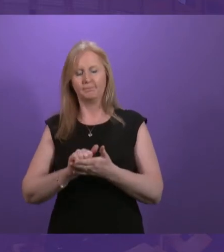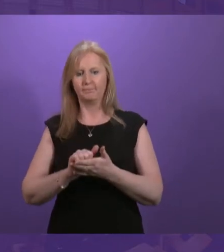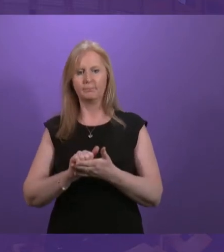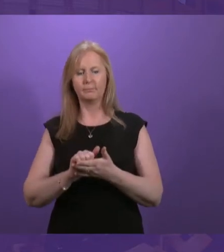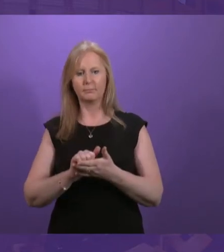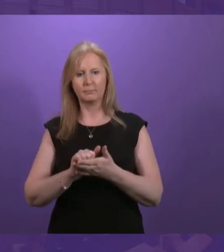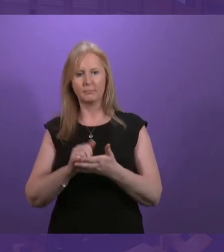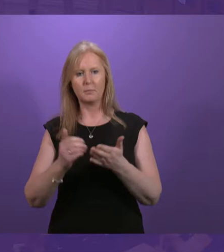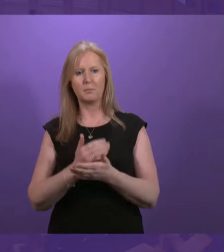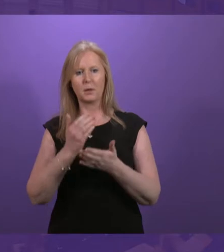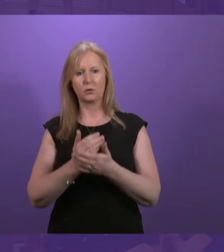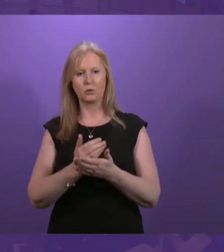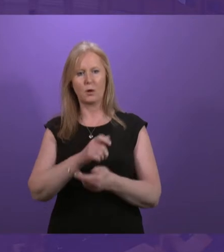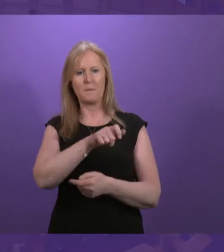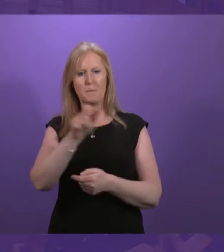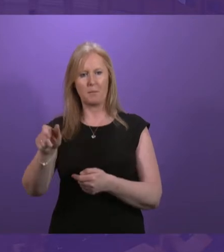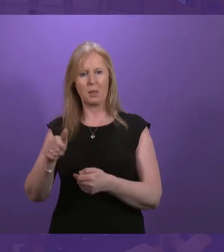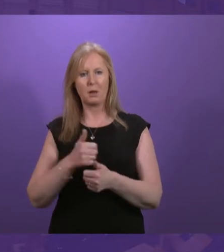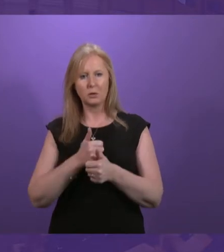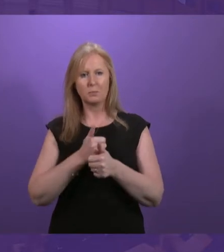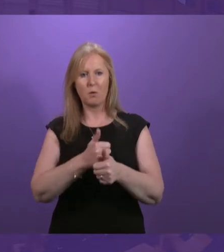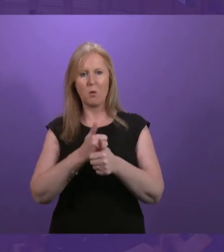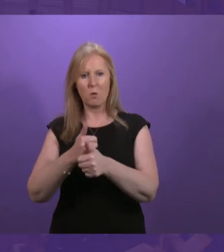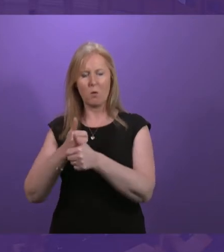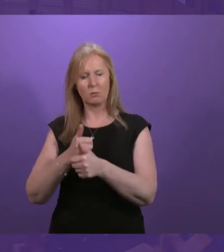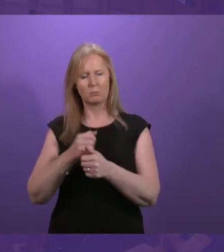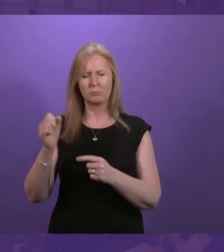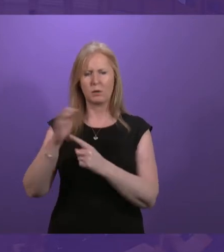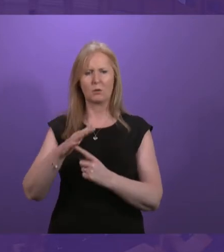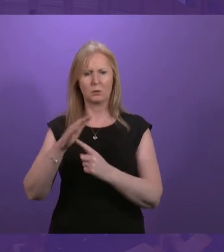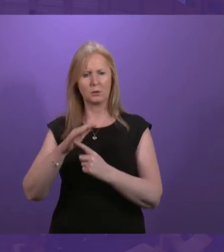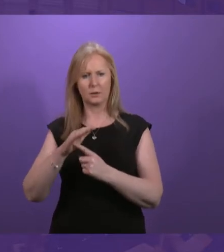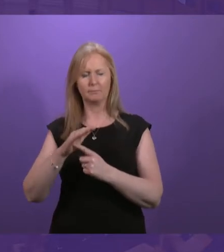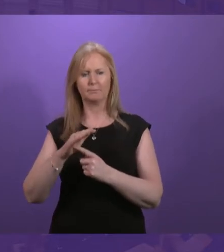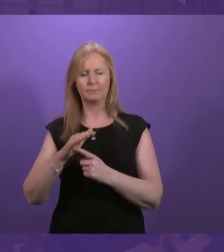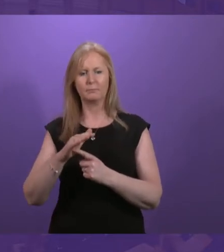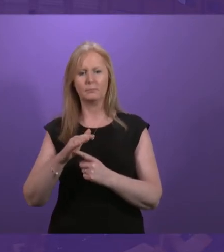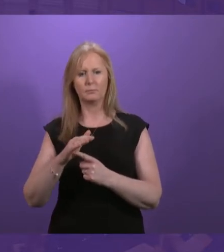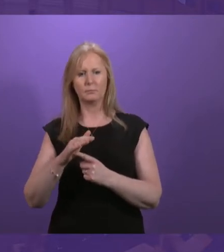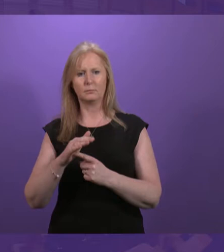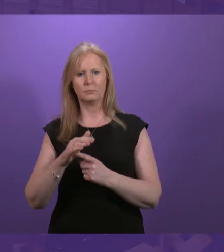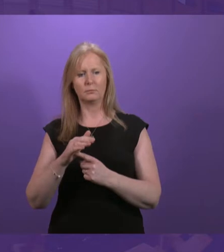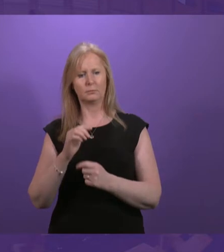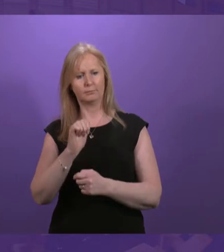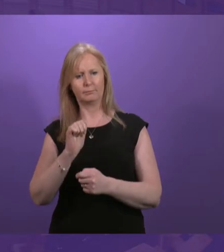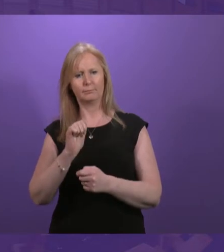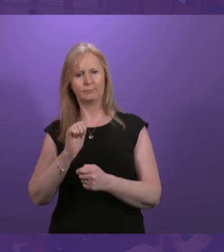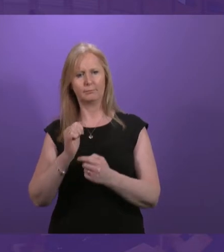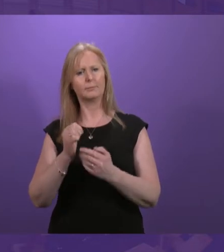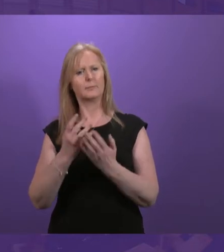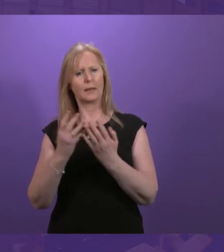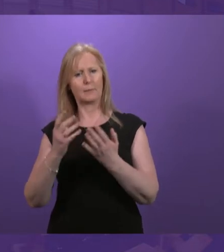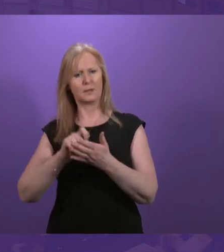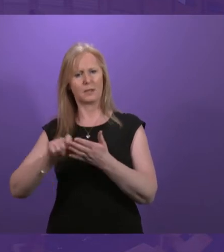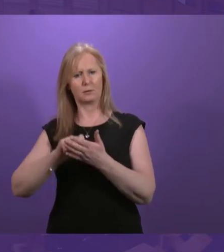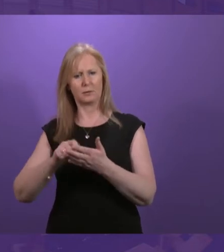is about making sure that the people get the support they need. They are the priority in all of this. But the Cabinet Secretary must see